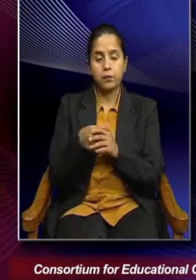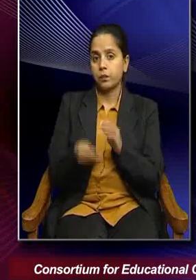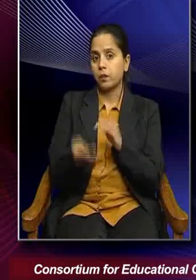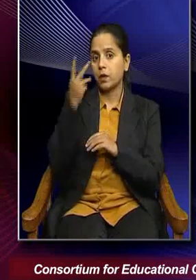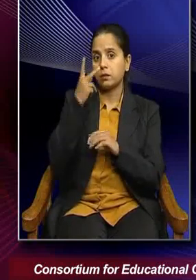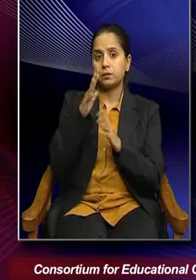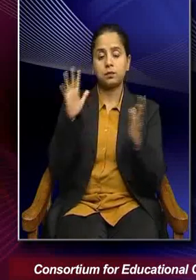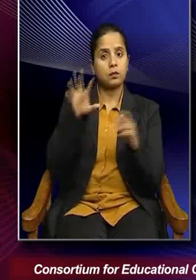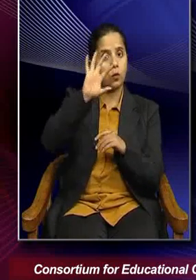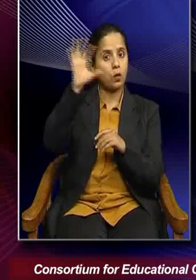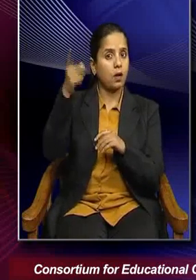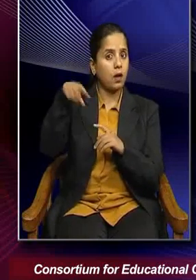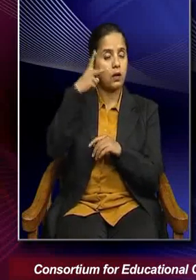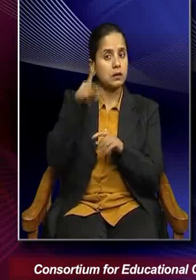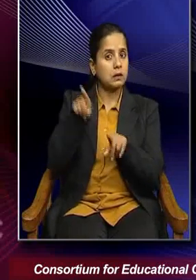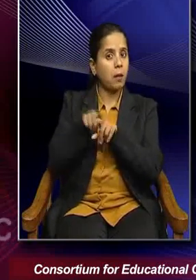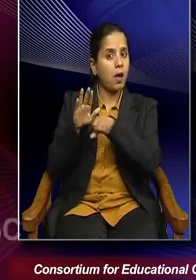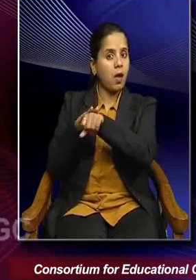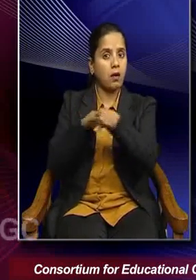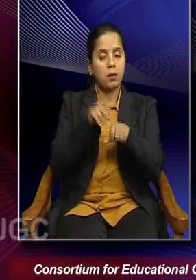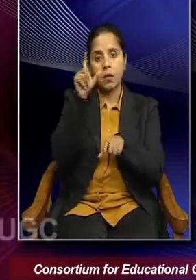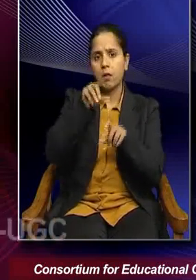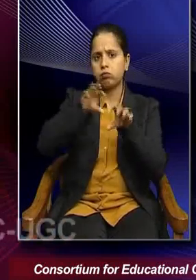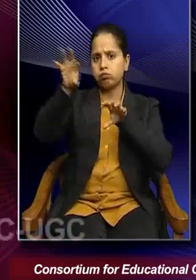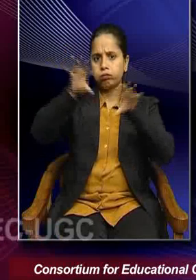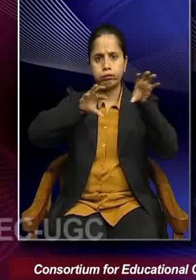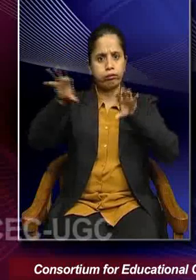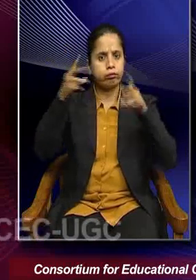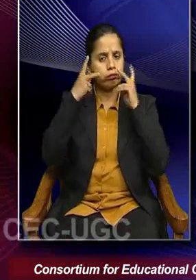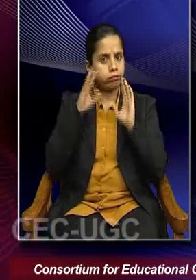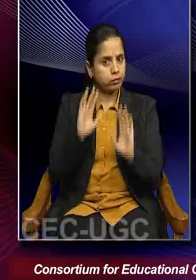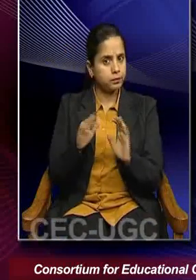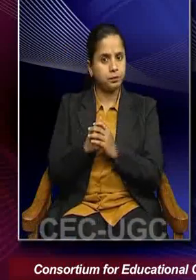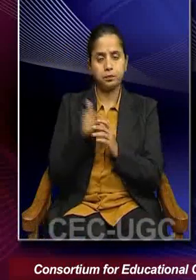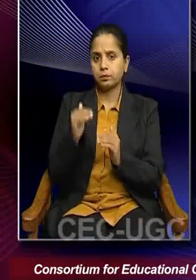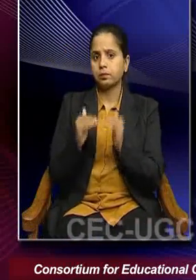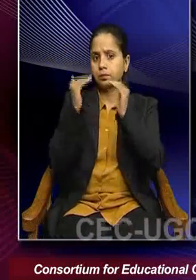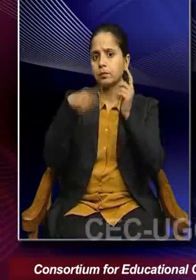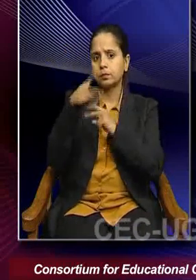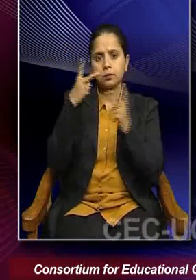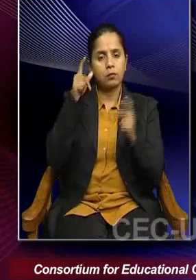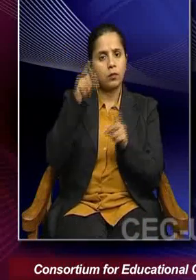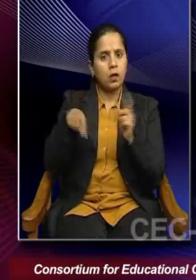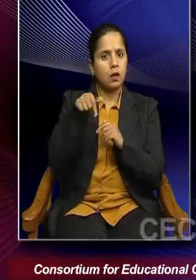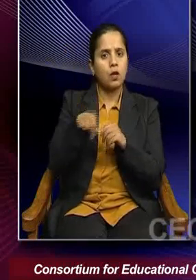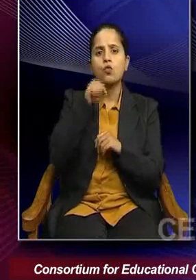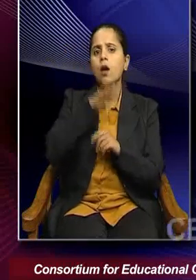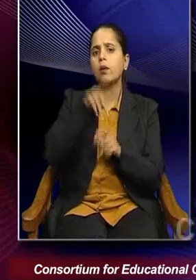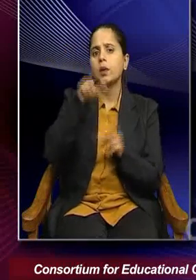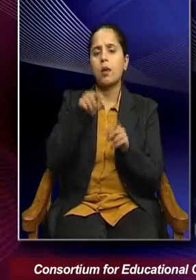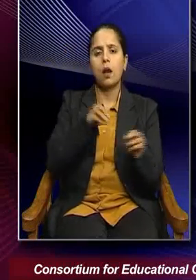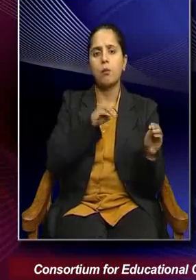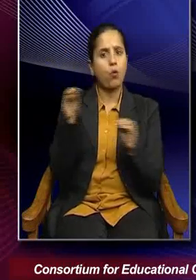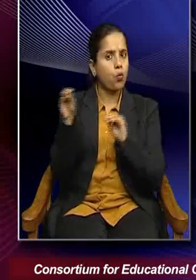lot of countries who are experiencing demographic dividend, which is basically high proportion of people who are in the young age categories.